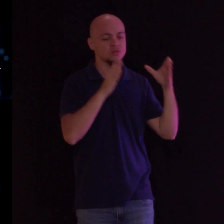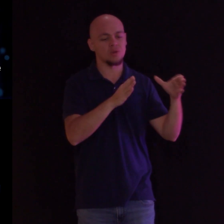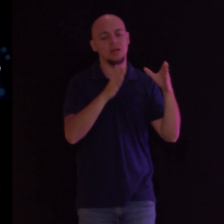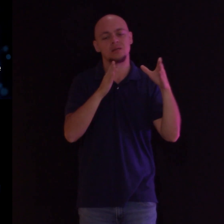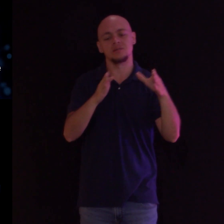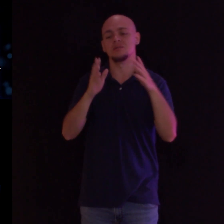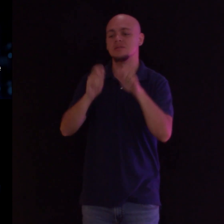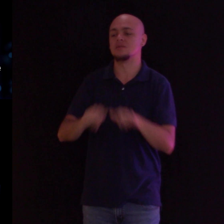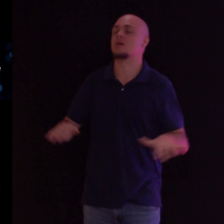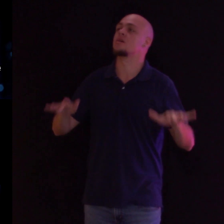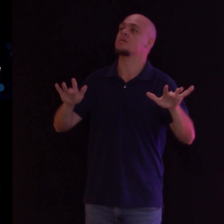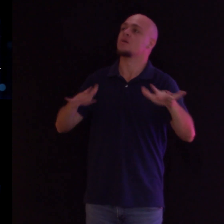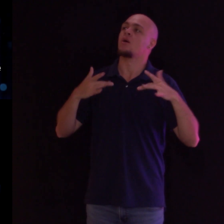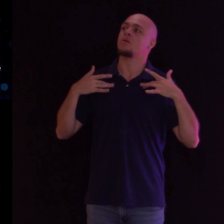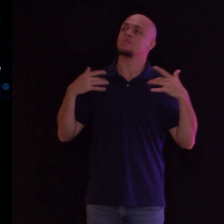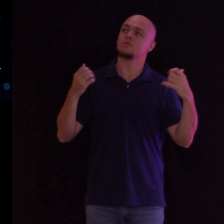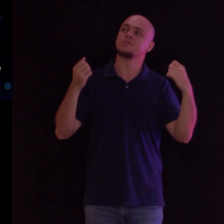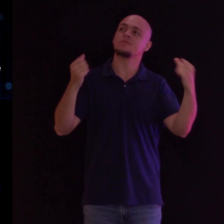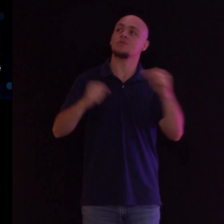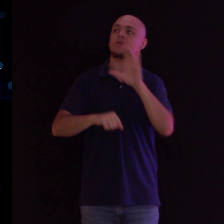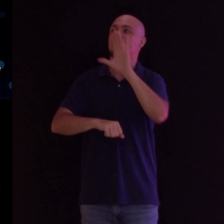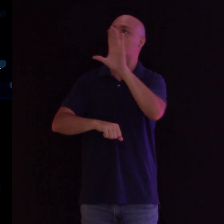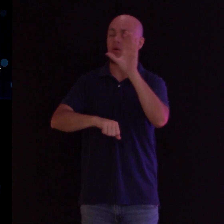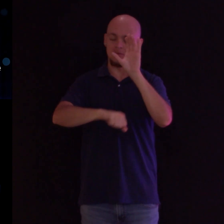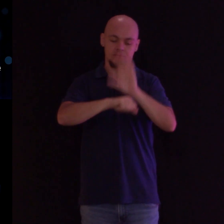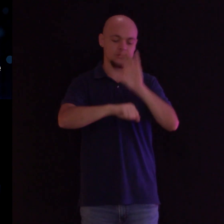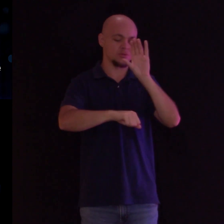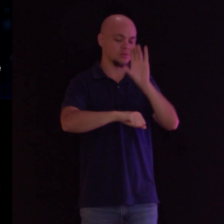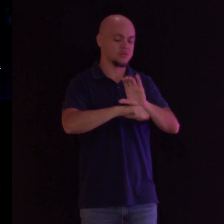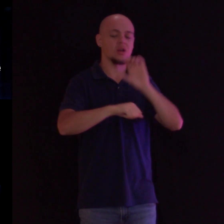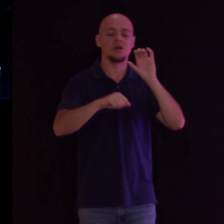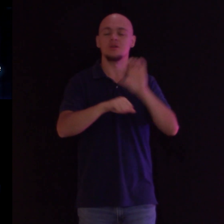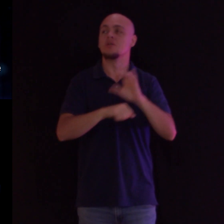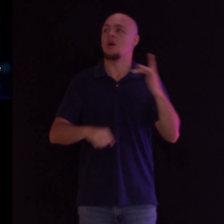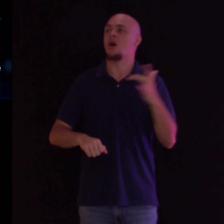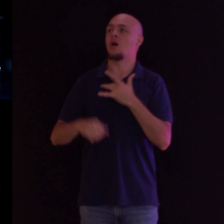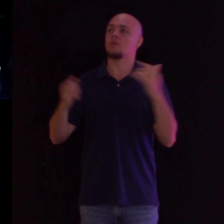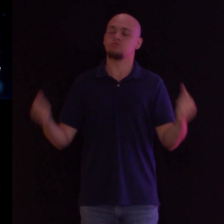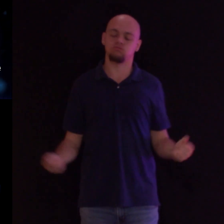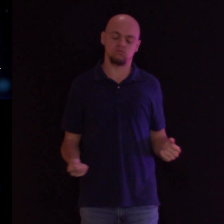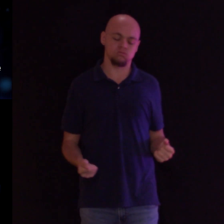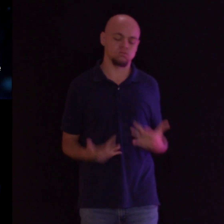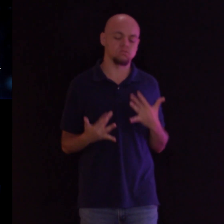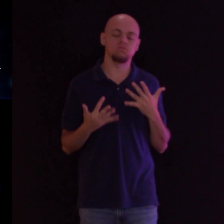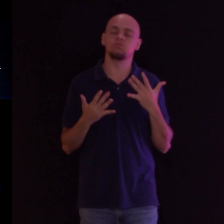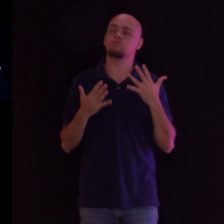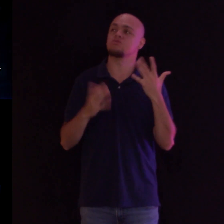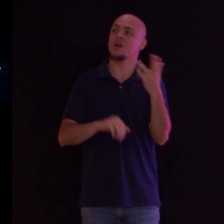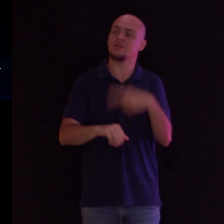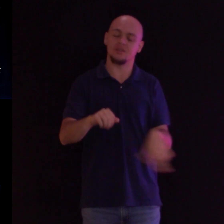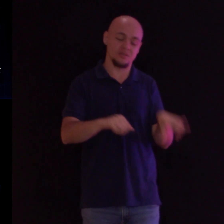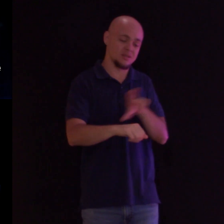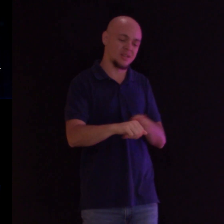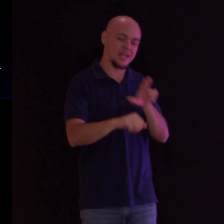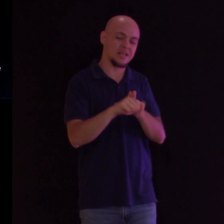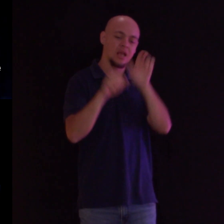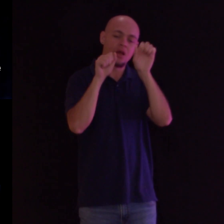lands Set your church on fire, win this nation back